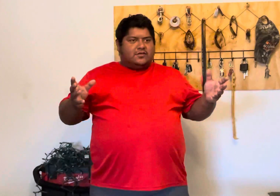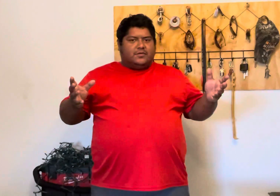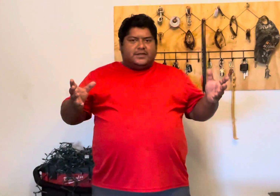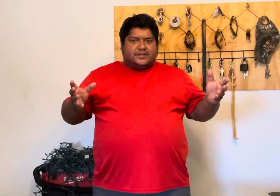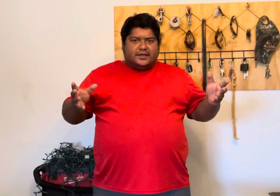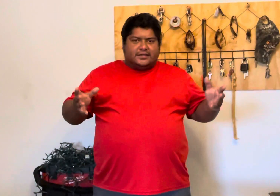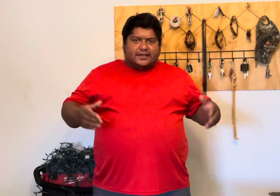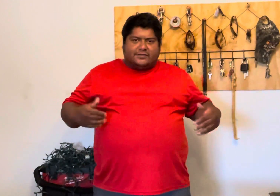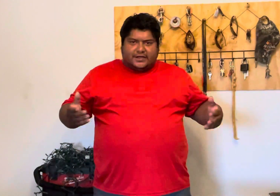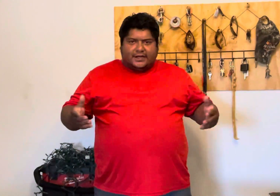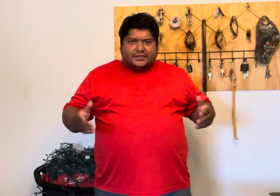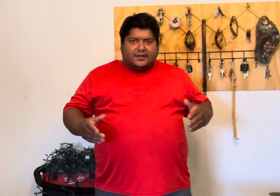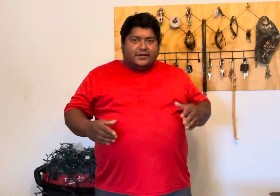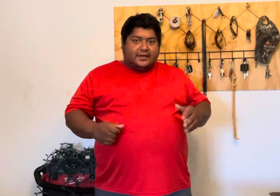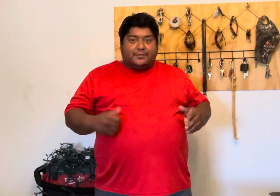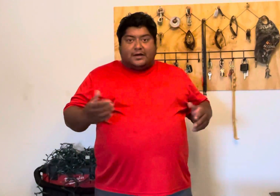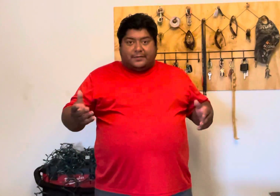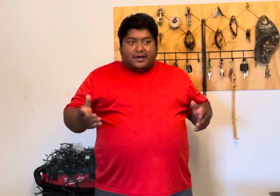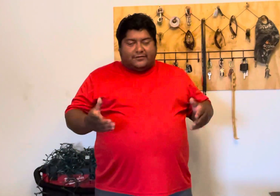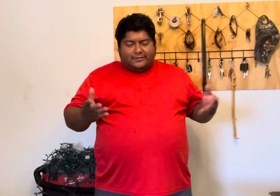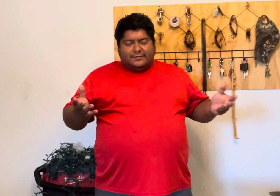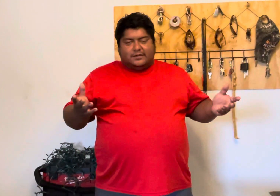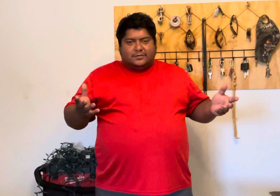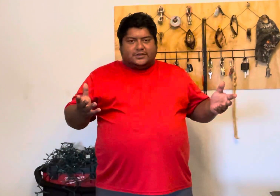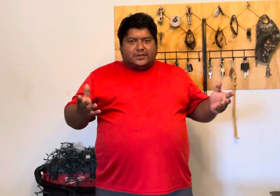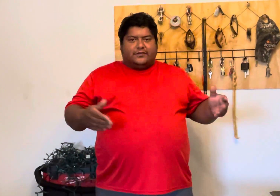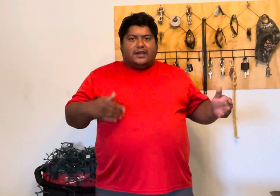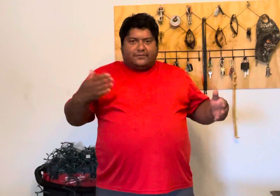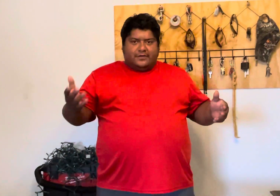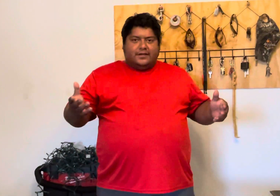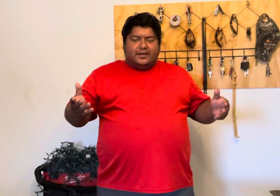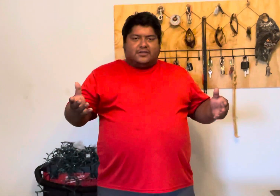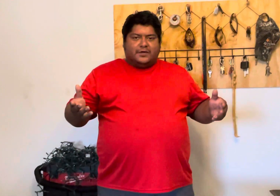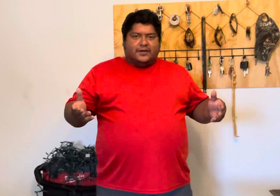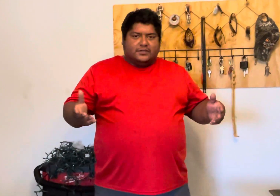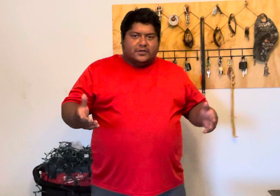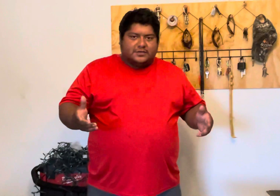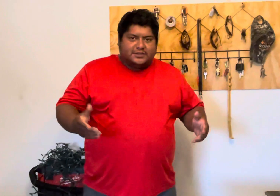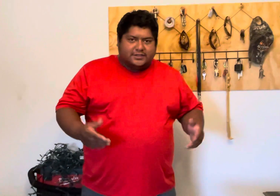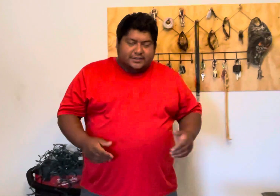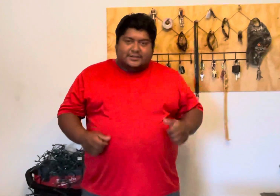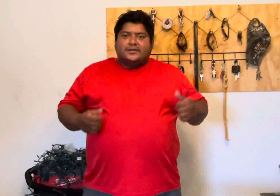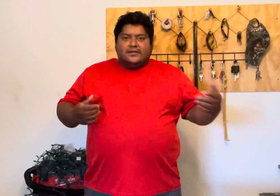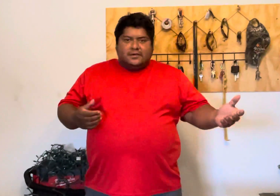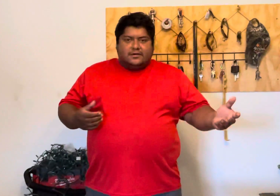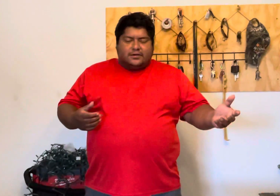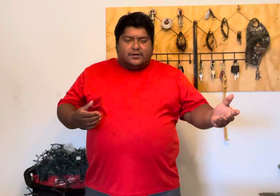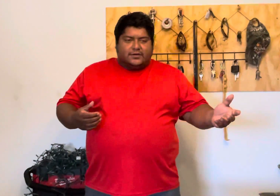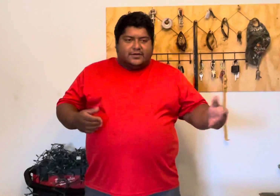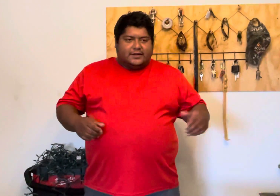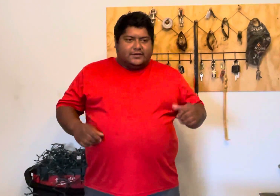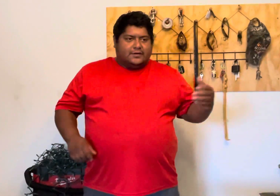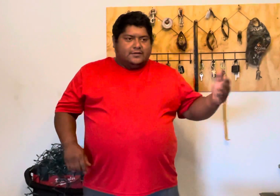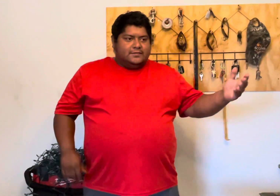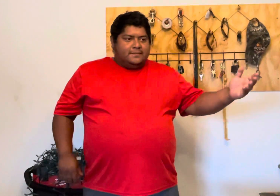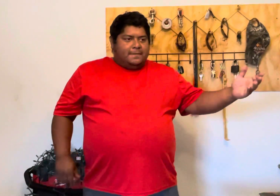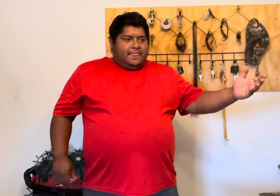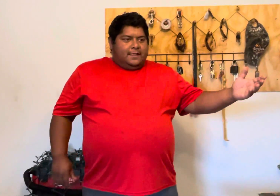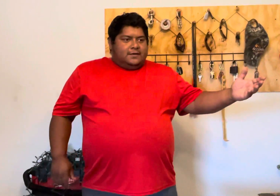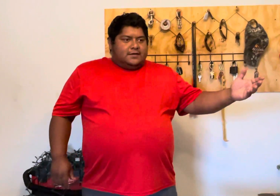little mini skids they have tracks on there they can pop off i'm if you have experience with these machines you'll notice that so so that eliminates that